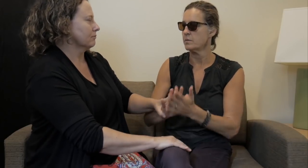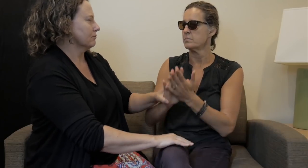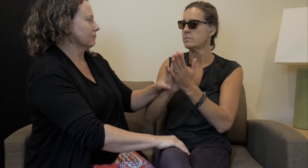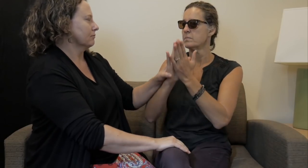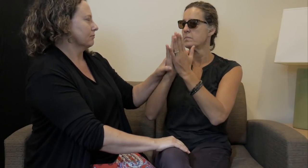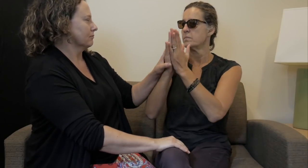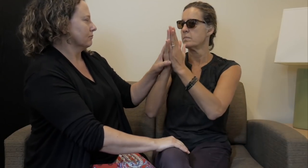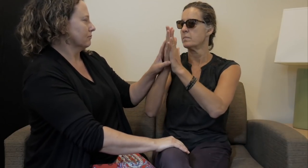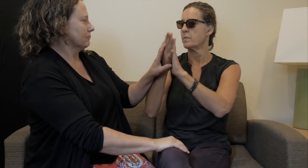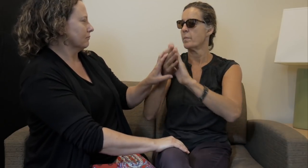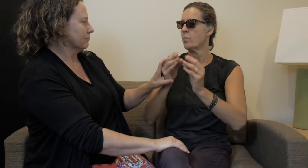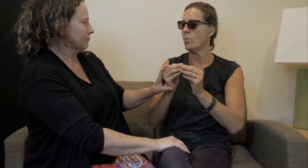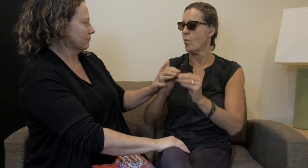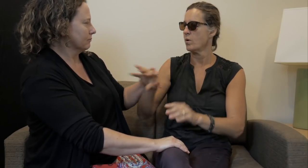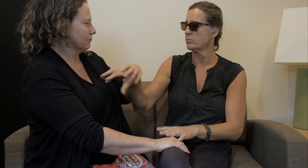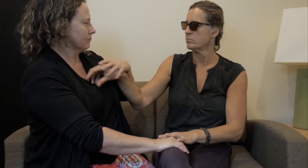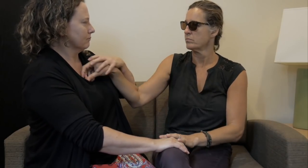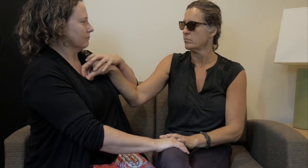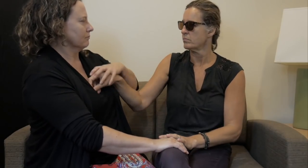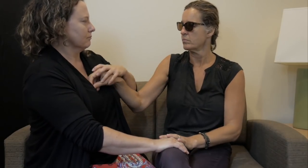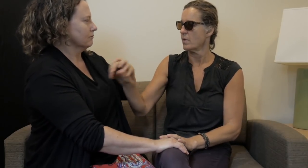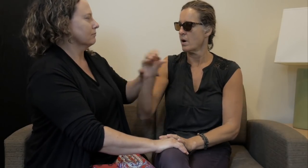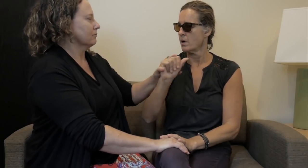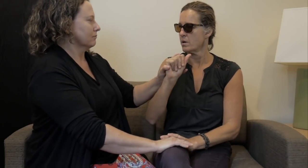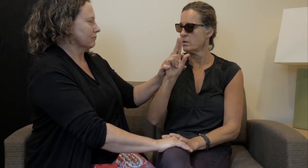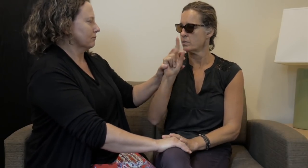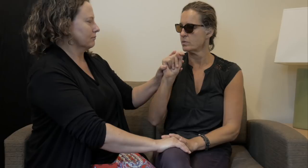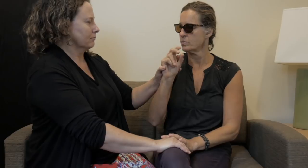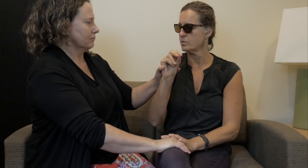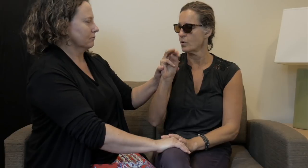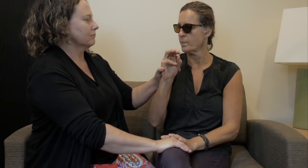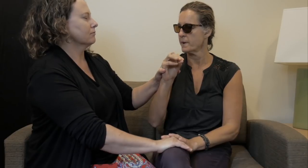Touch becomes a means for DeafBlind to be more autonomous.